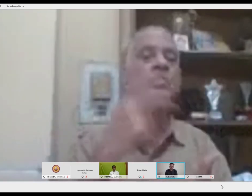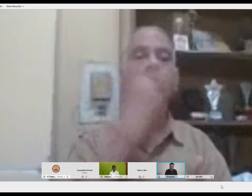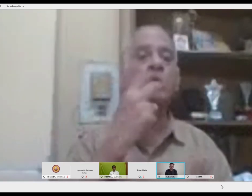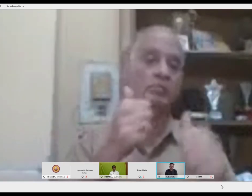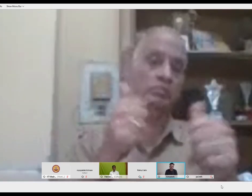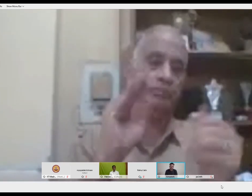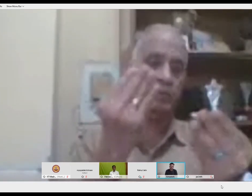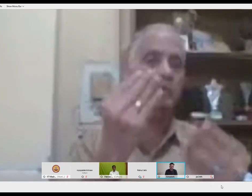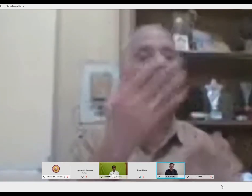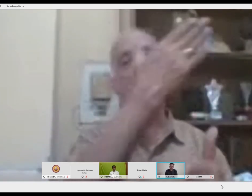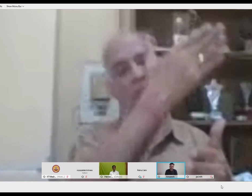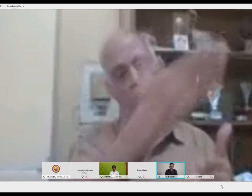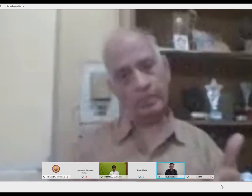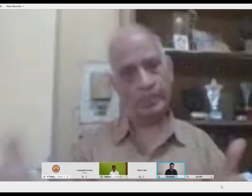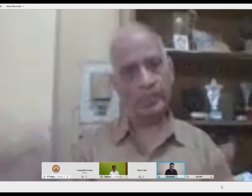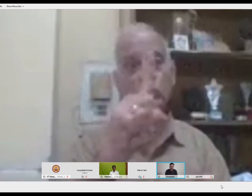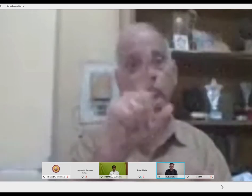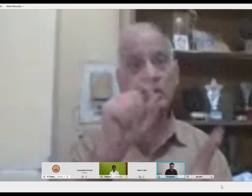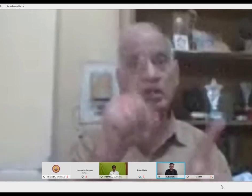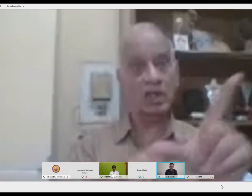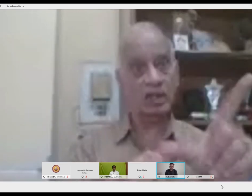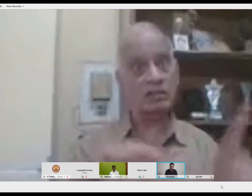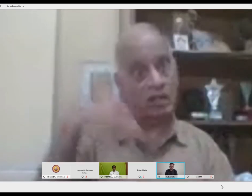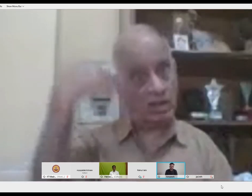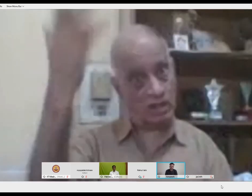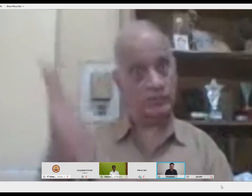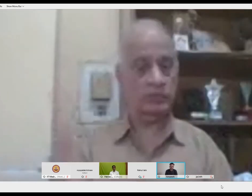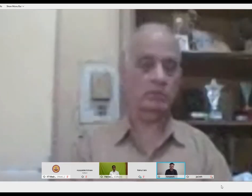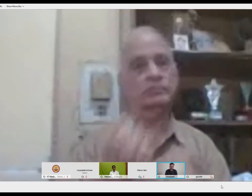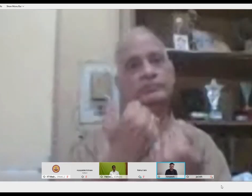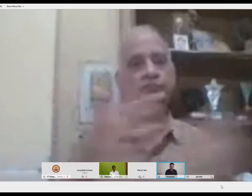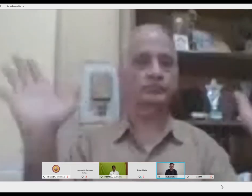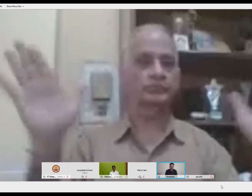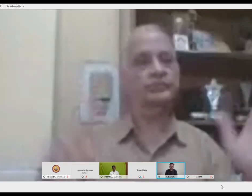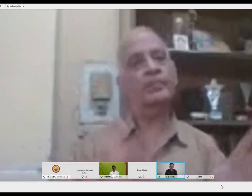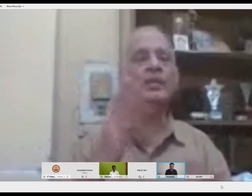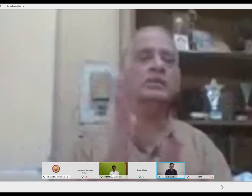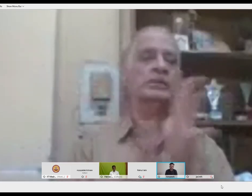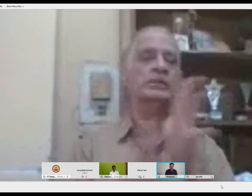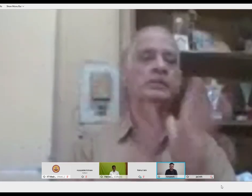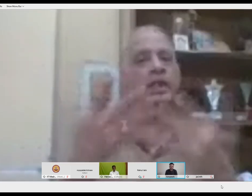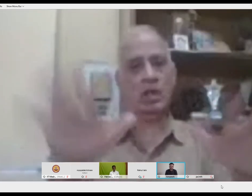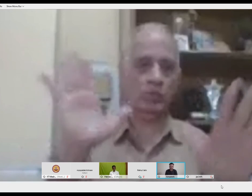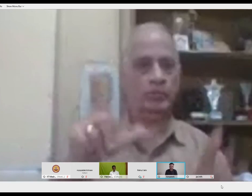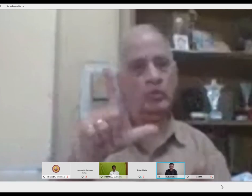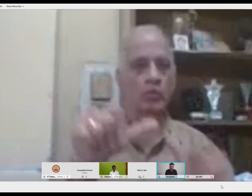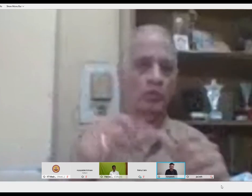1880s, there was a conference in Milan, in Italy, where they banned the use of sign language in